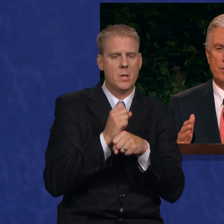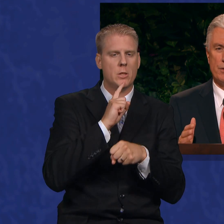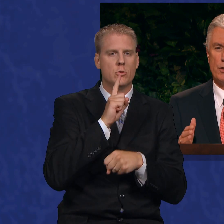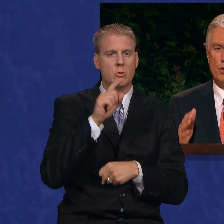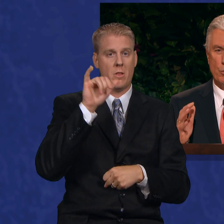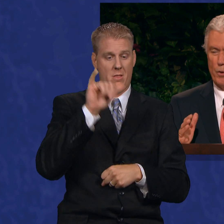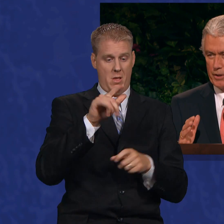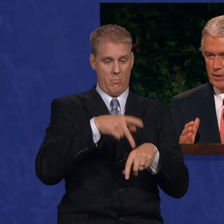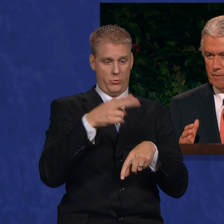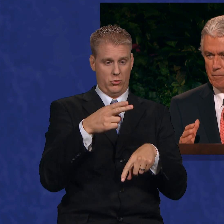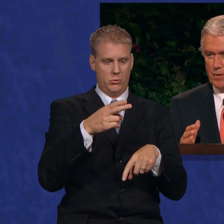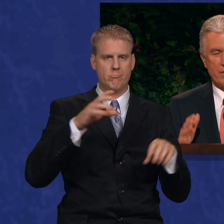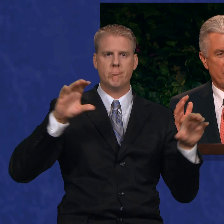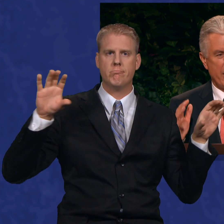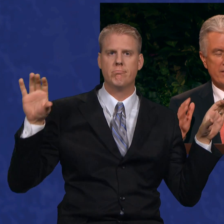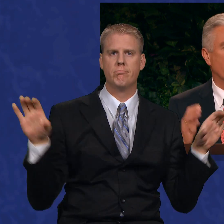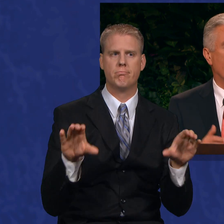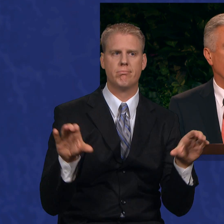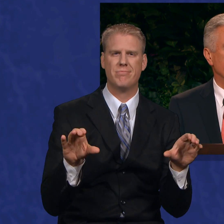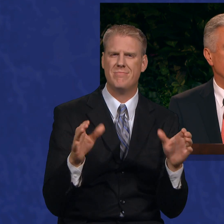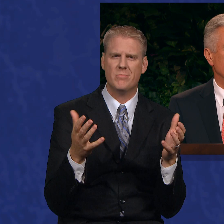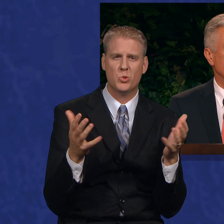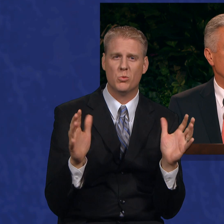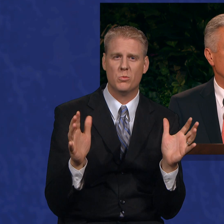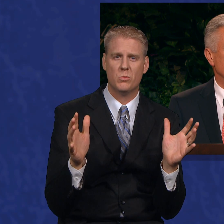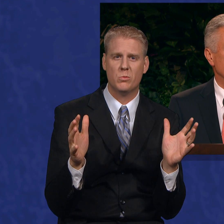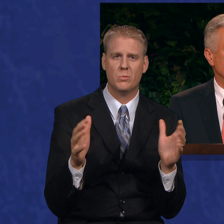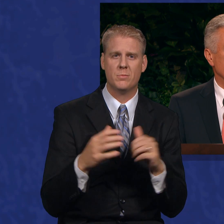priesthood to work. That's all.